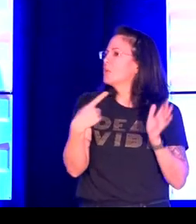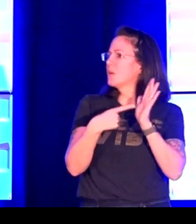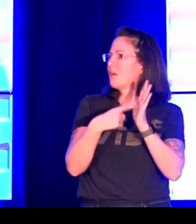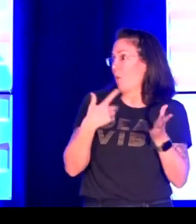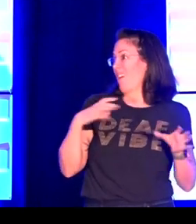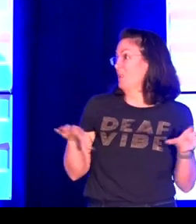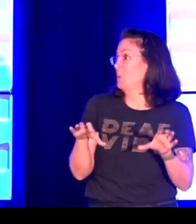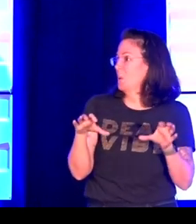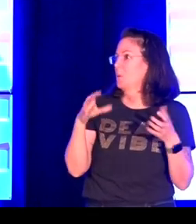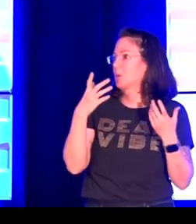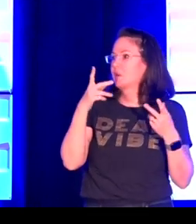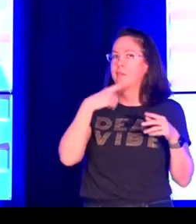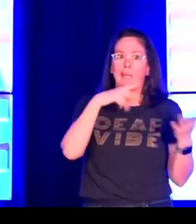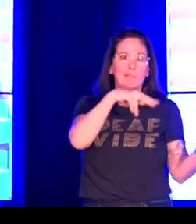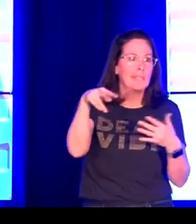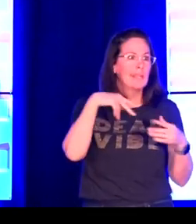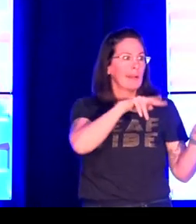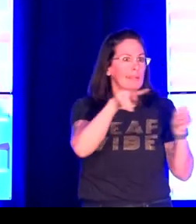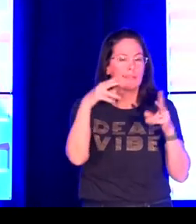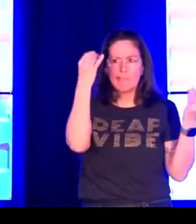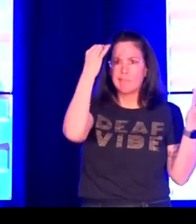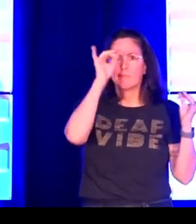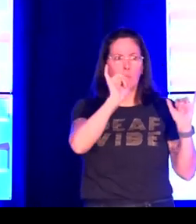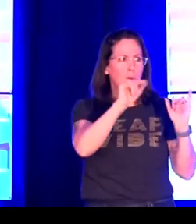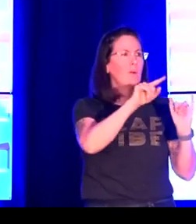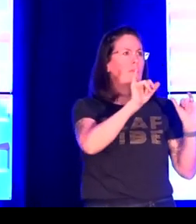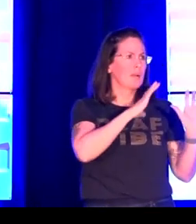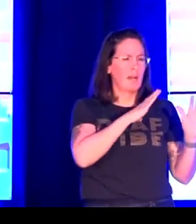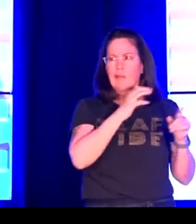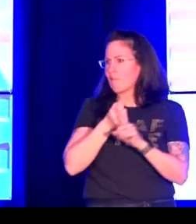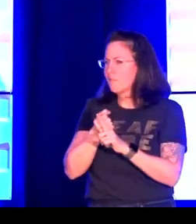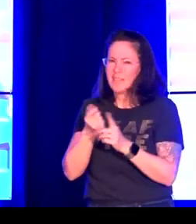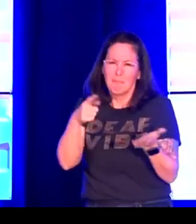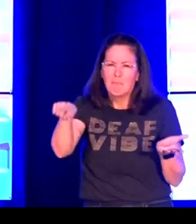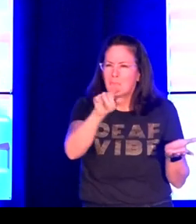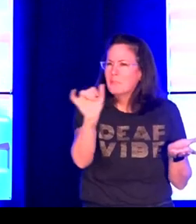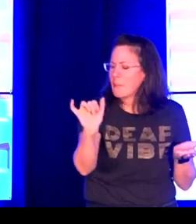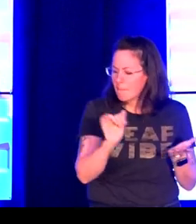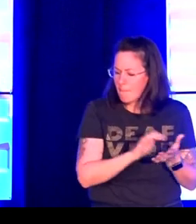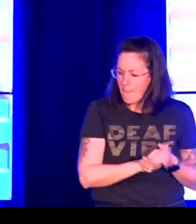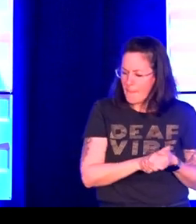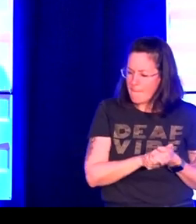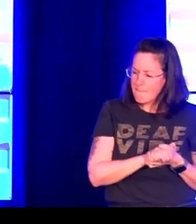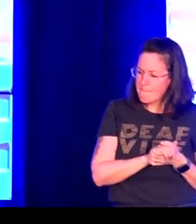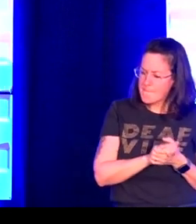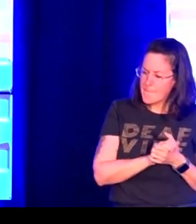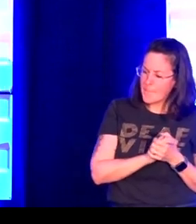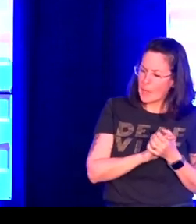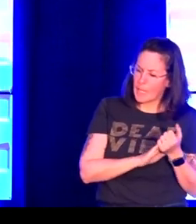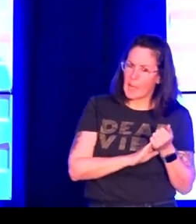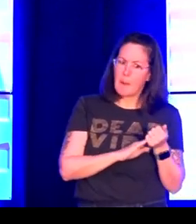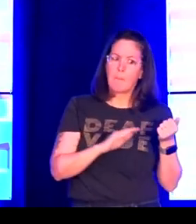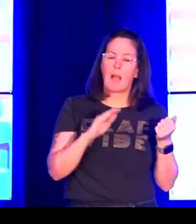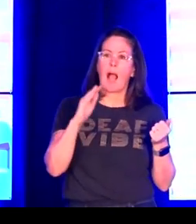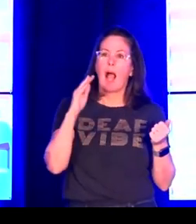preface but I think that it really lays out a context for the work that I do the things that I think about and the type of impact